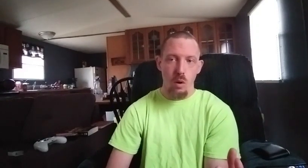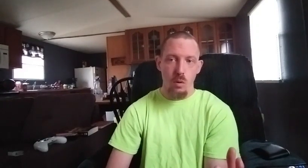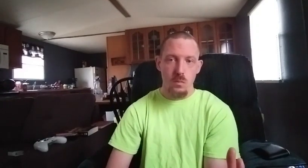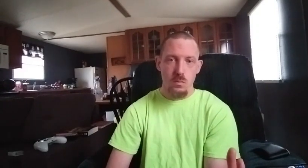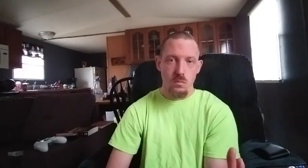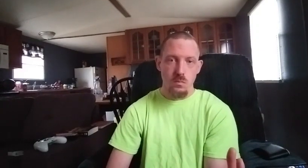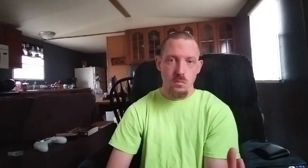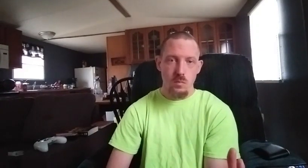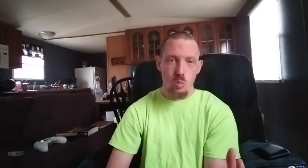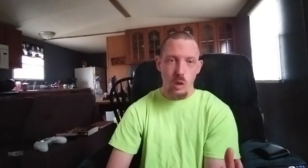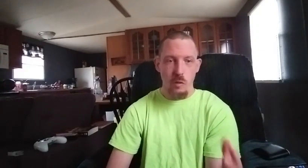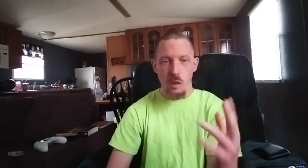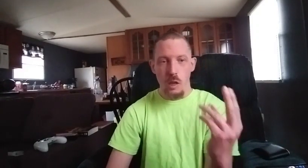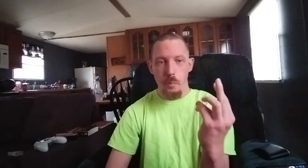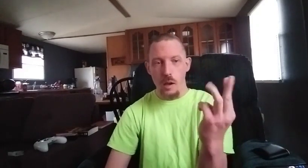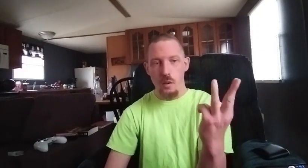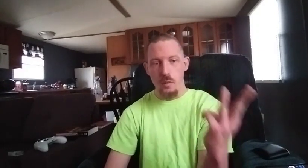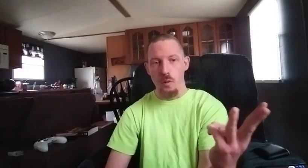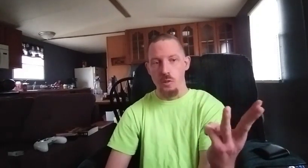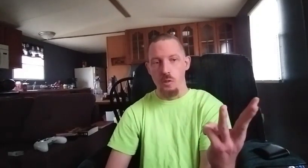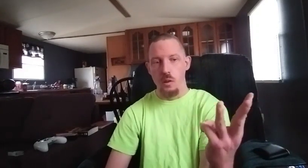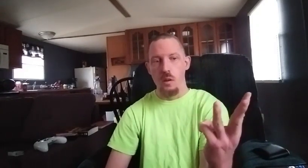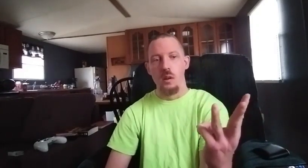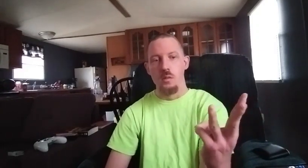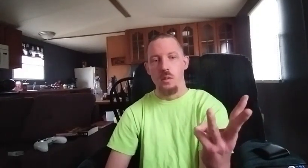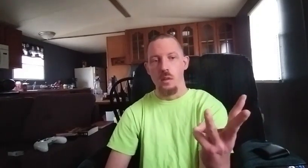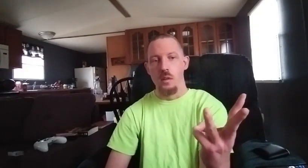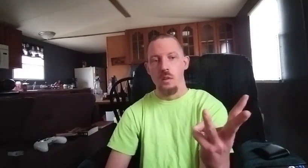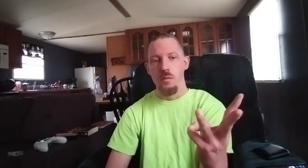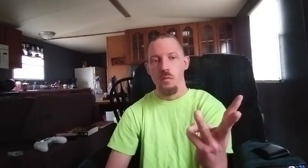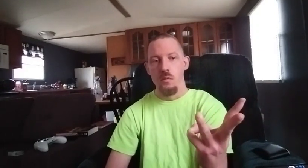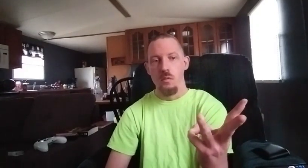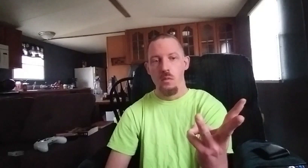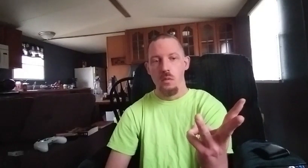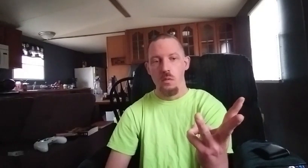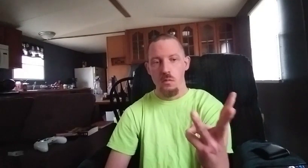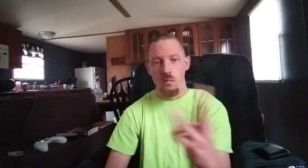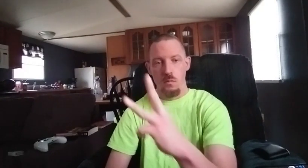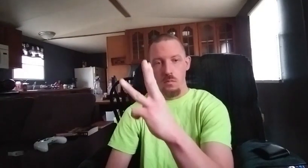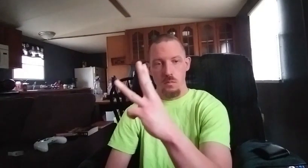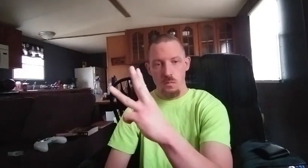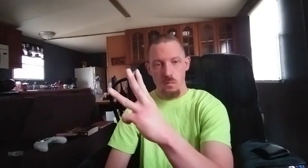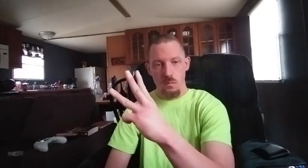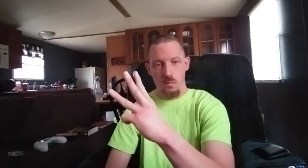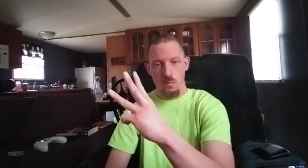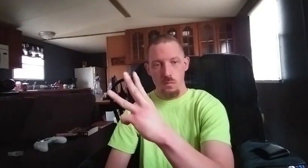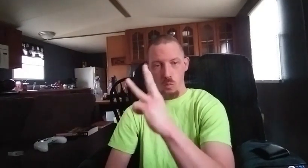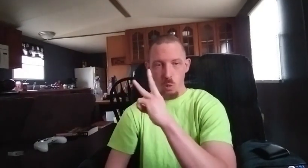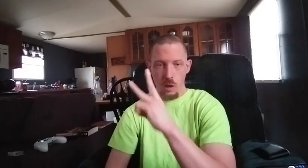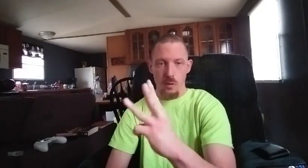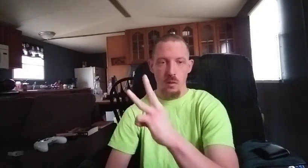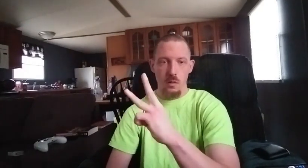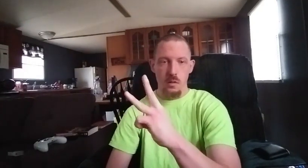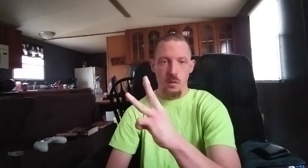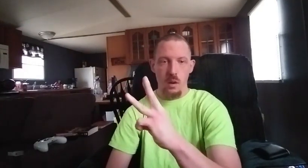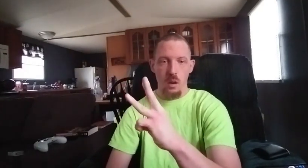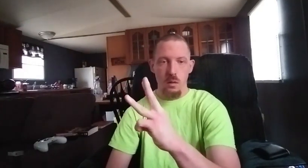if you can get past the first three rounds in life without throwing in the towel